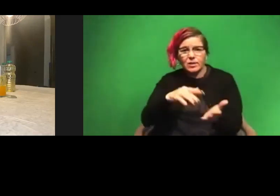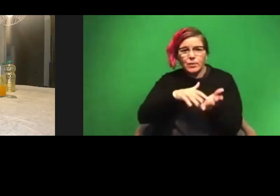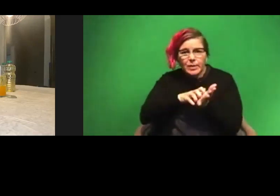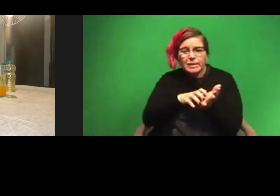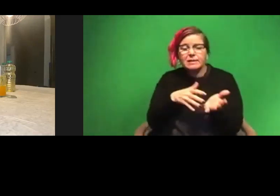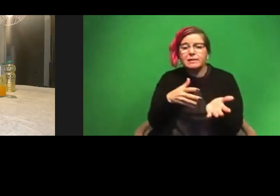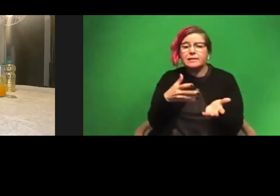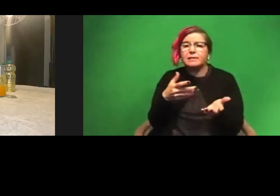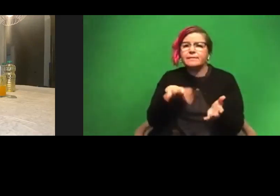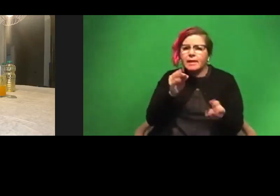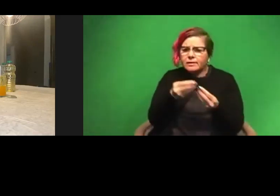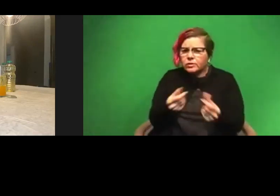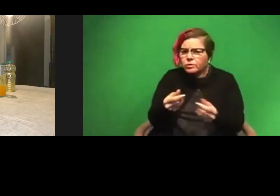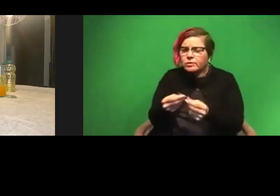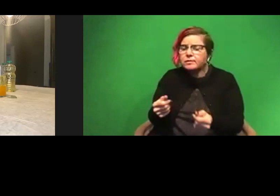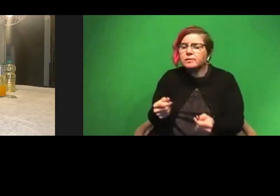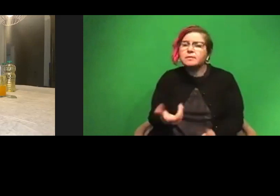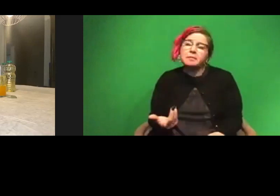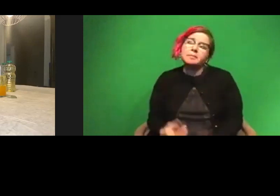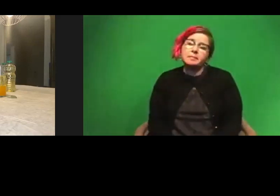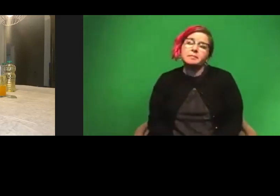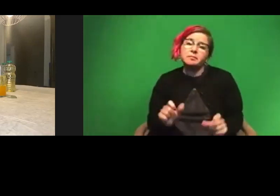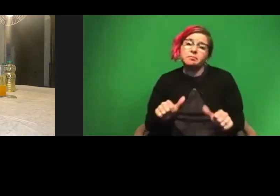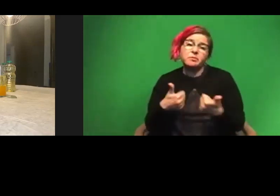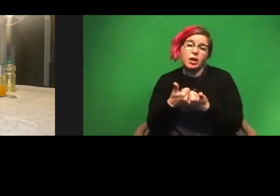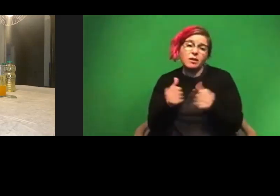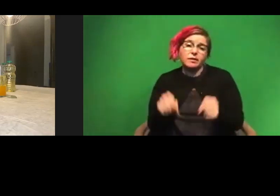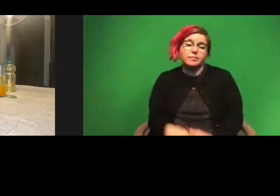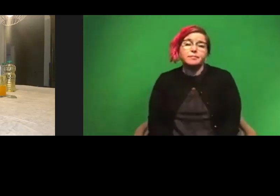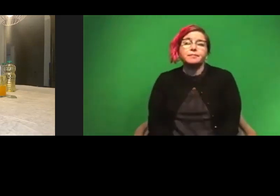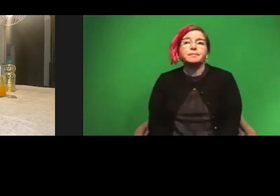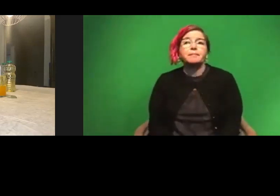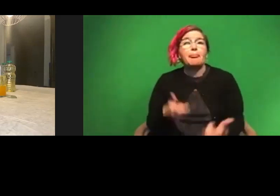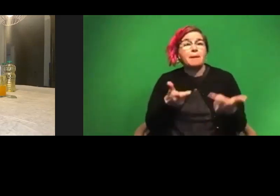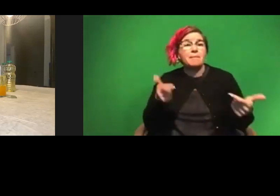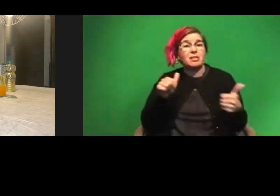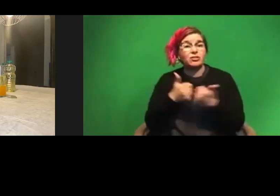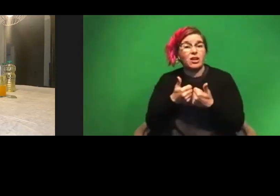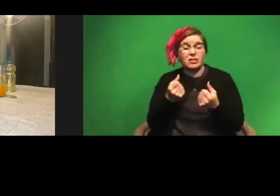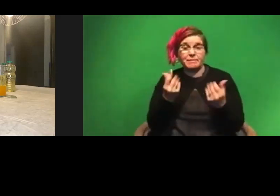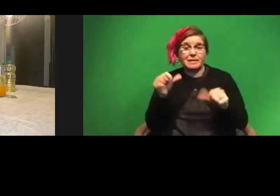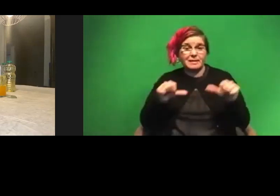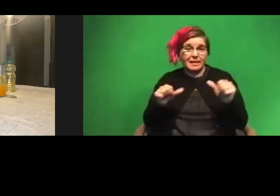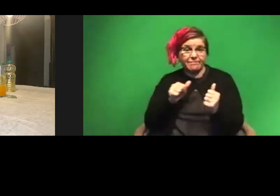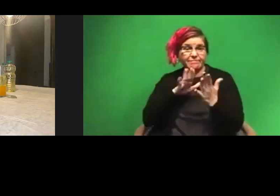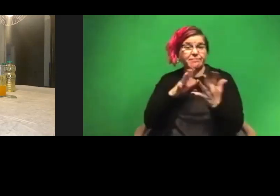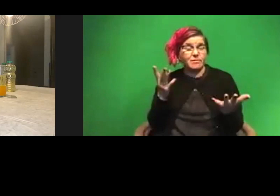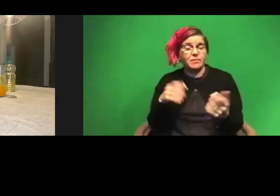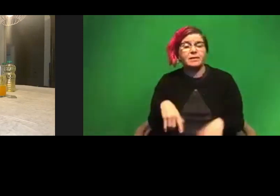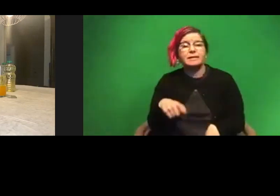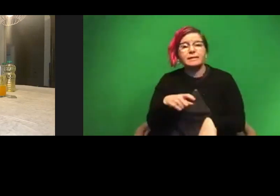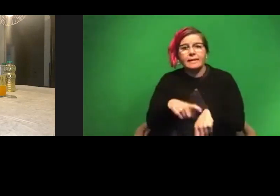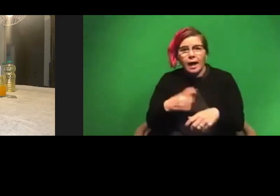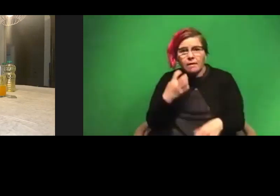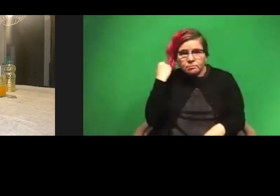for those things could be a challenge. Um, the biggest challenge that a lot of scientists face are like the time consumption and being a